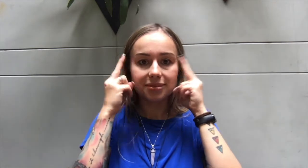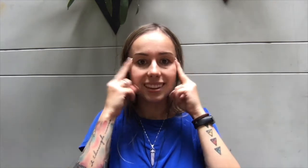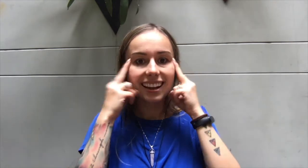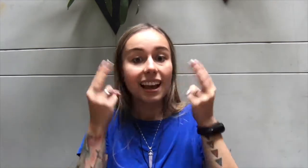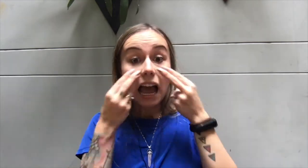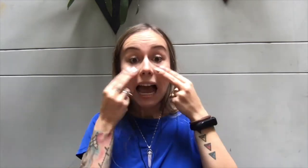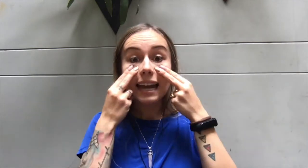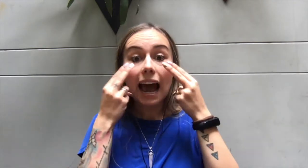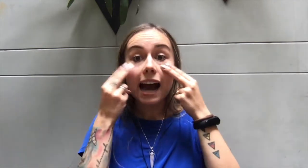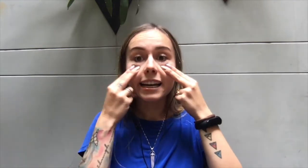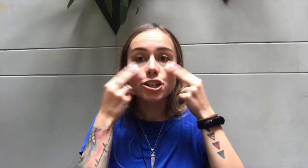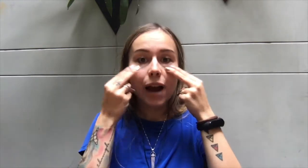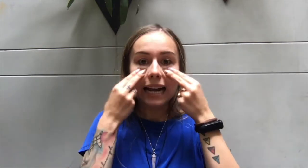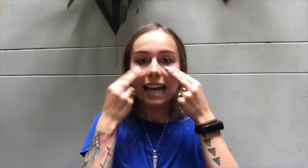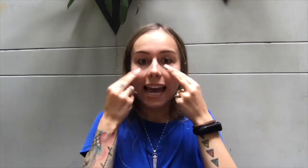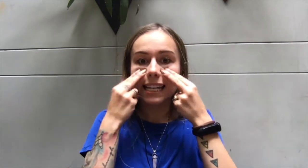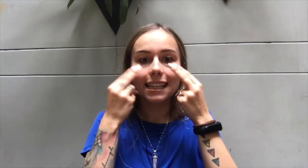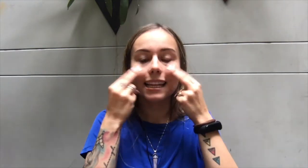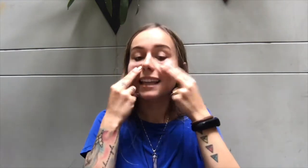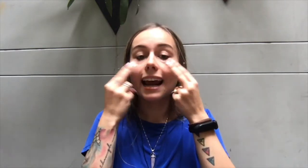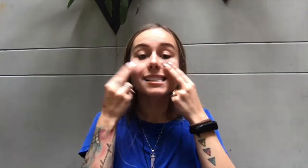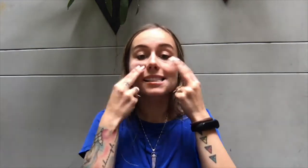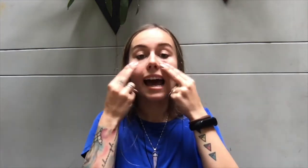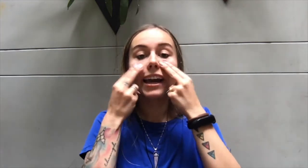And I attract anything that I desire.